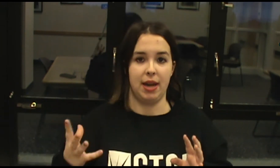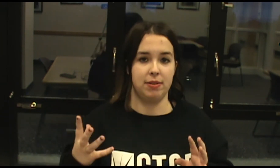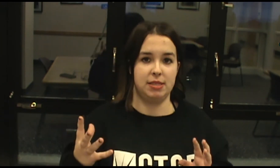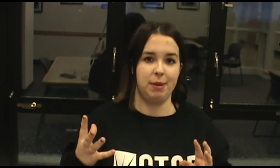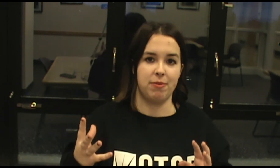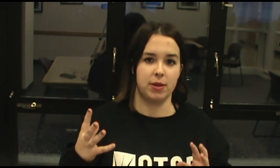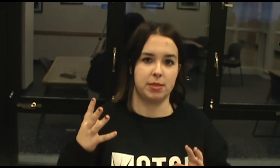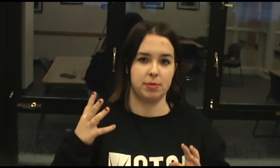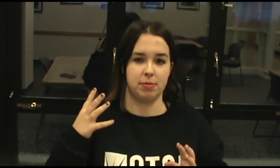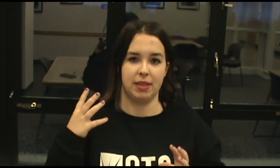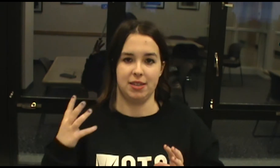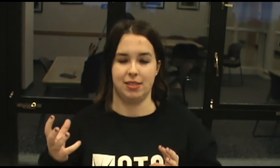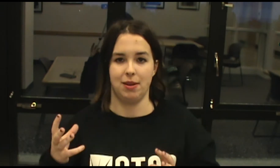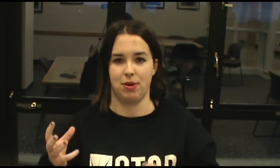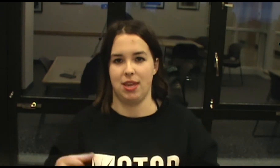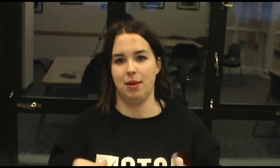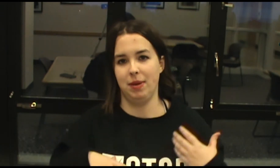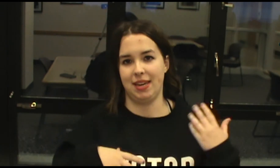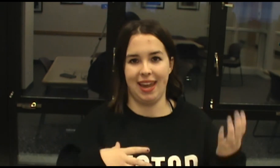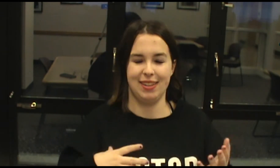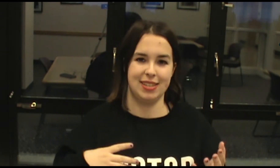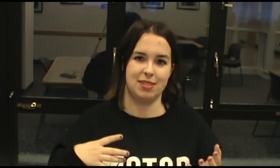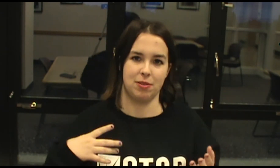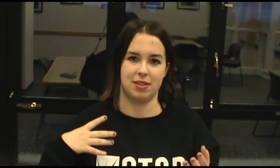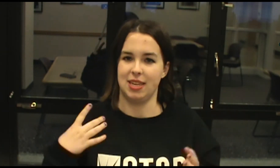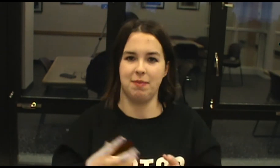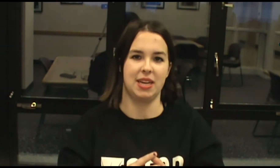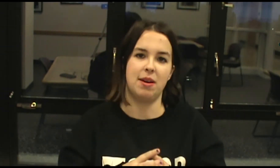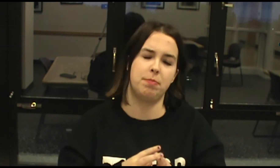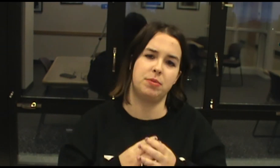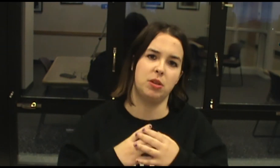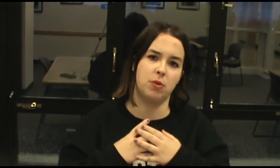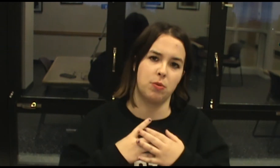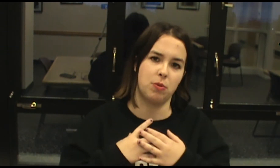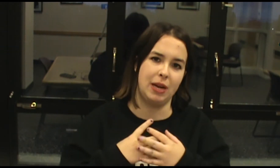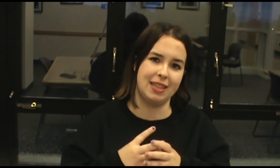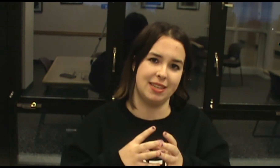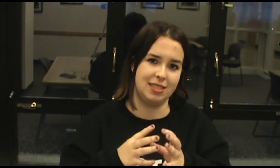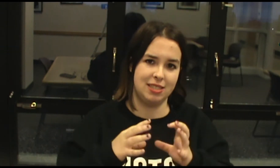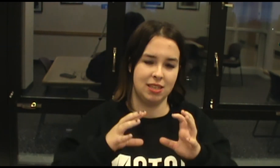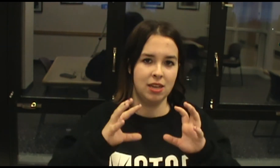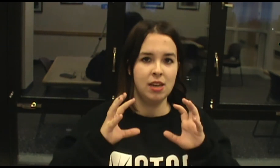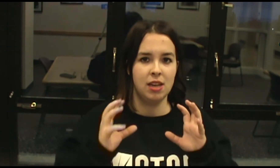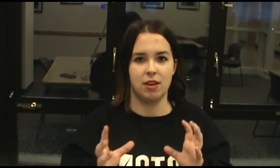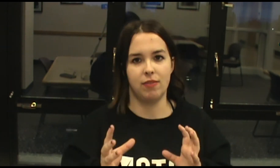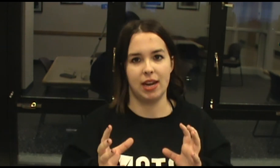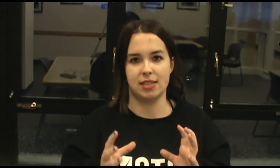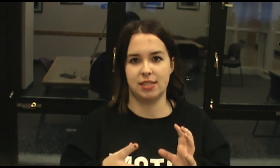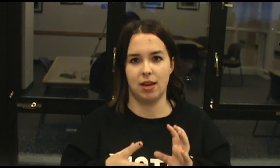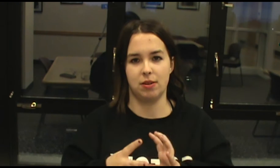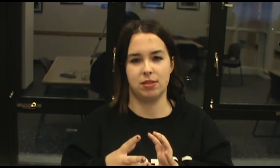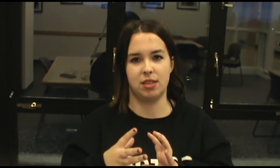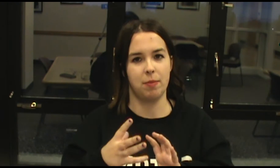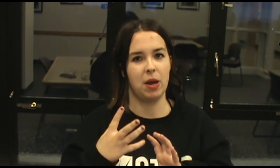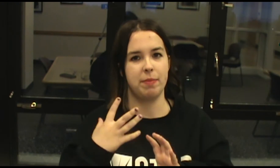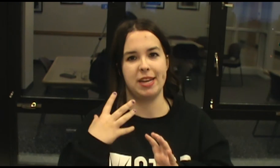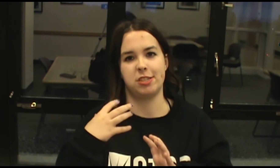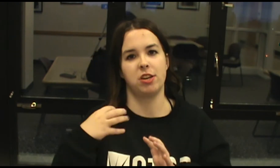out of the speed force was really interesting with him and Caitlin sort of teaming up to create this device that somehow managed to